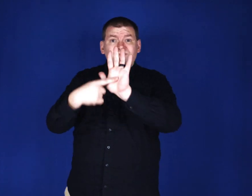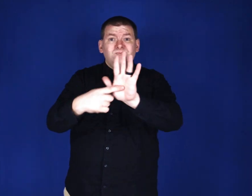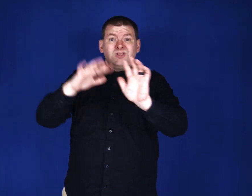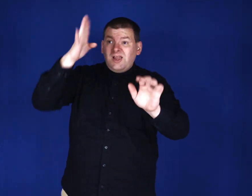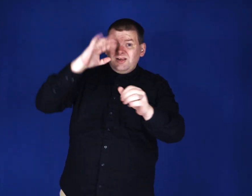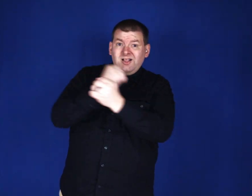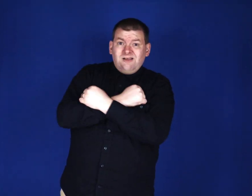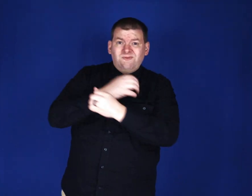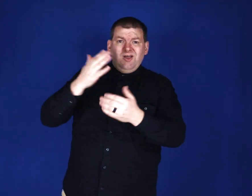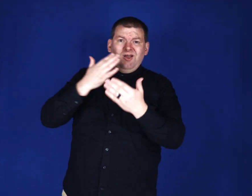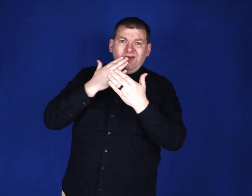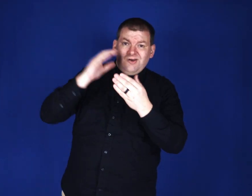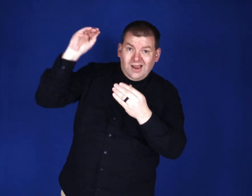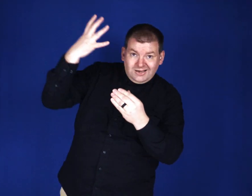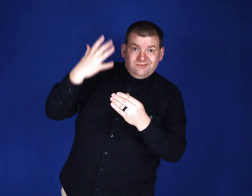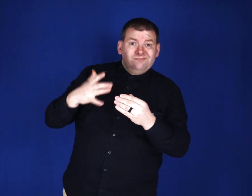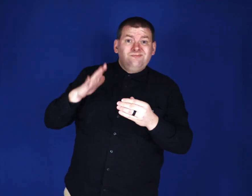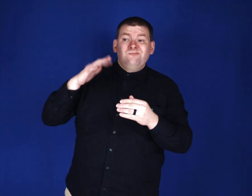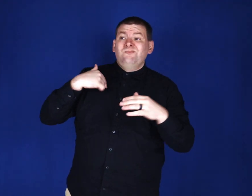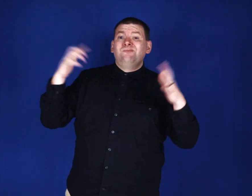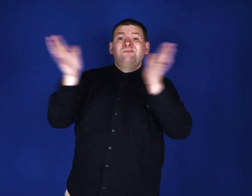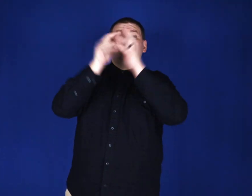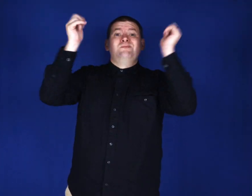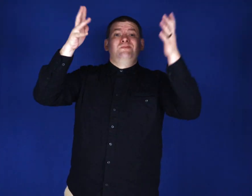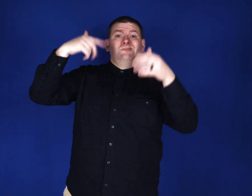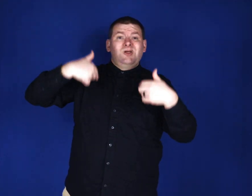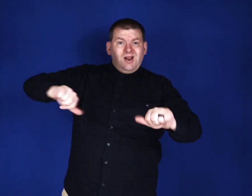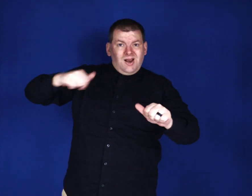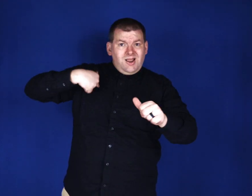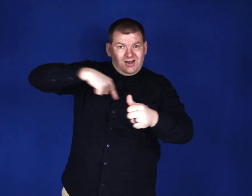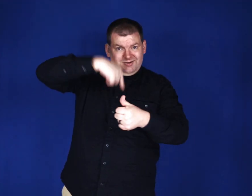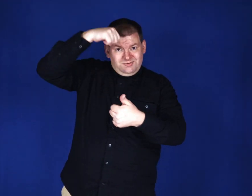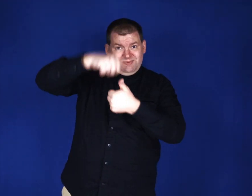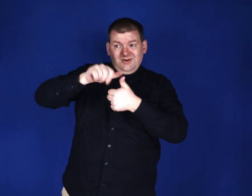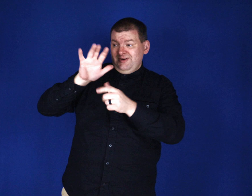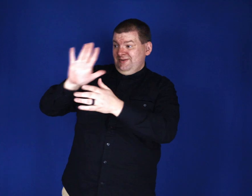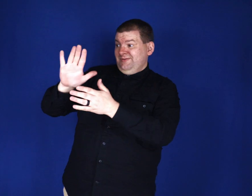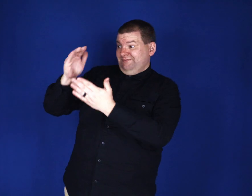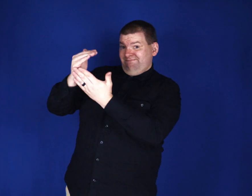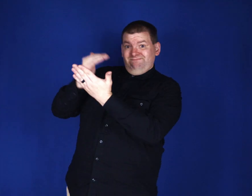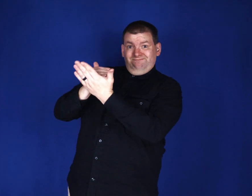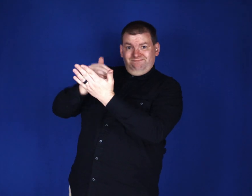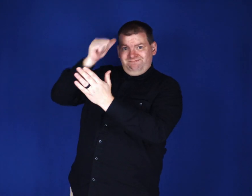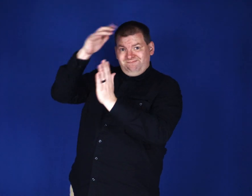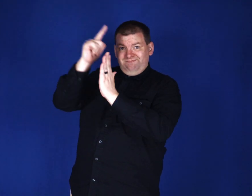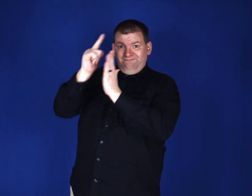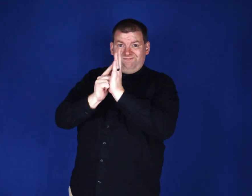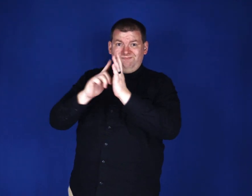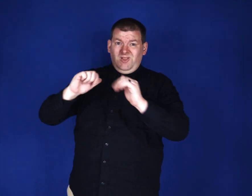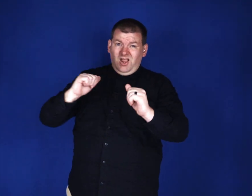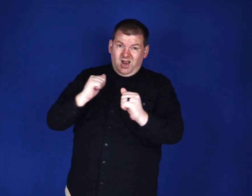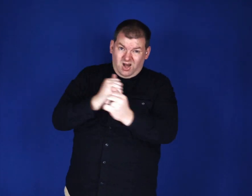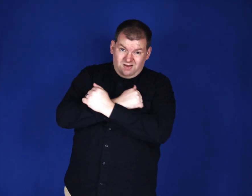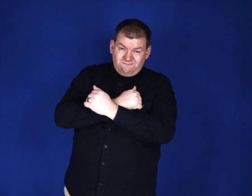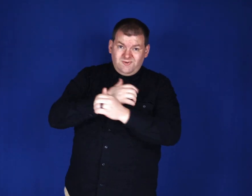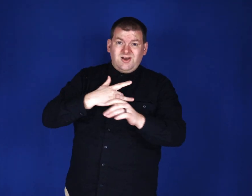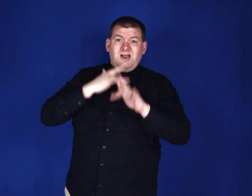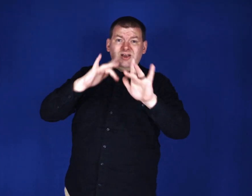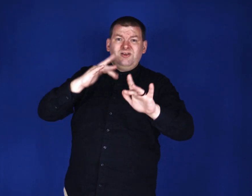God's love and grace. As we celebrate, let us remember the lessons learned from my father-in-law, love, compassion,